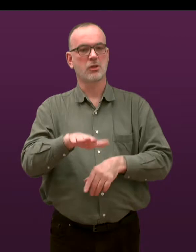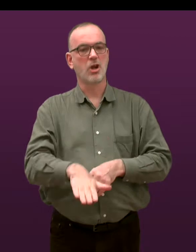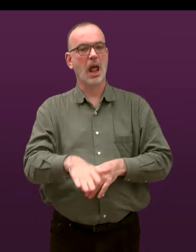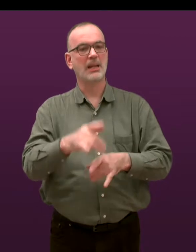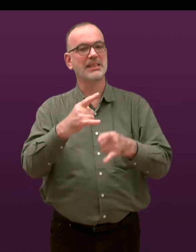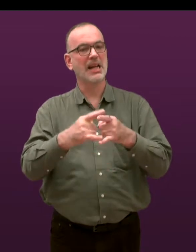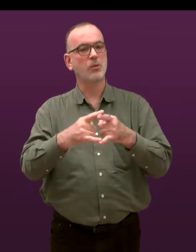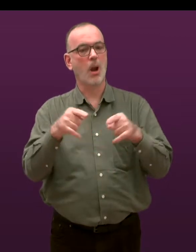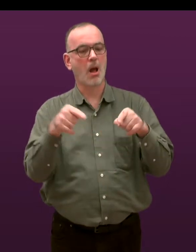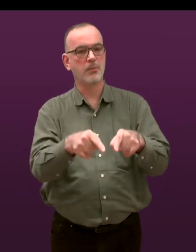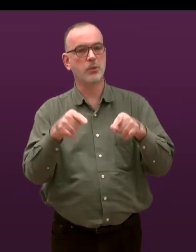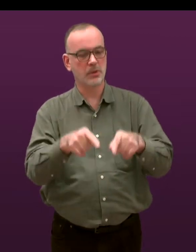child sexual abuse,